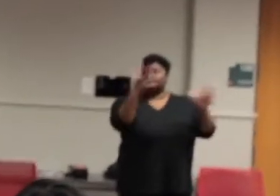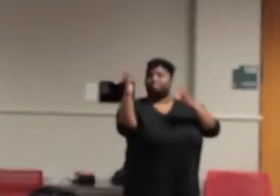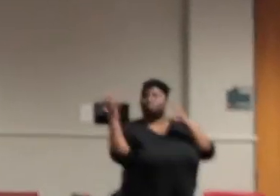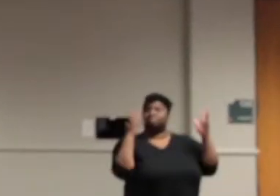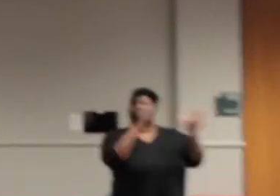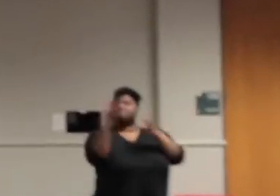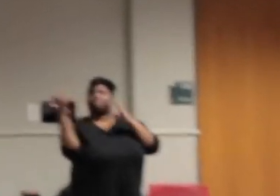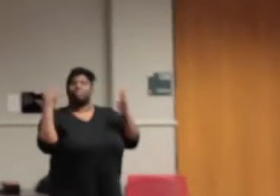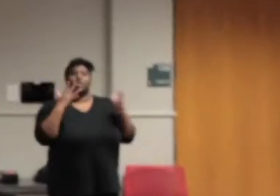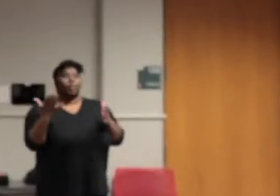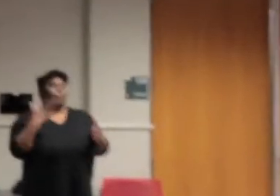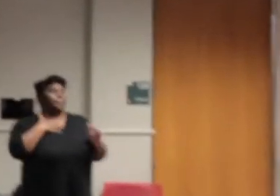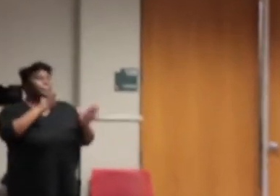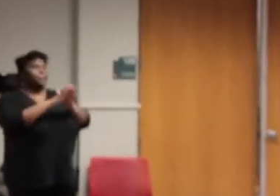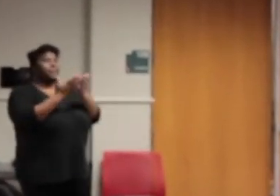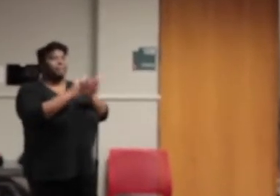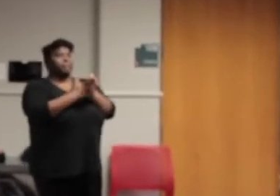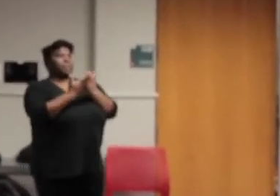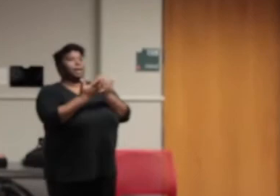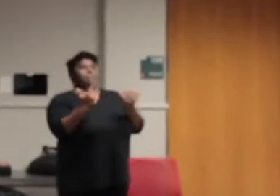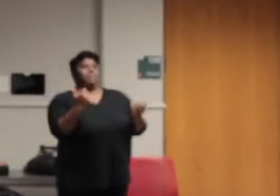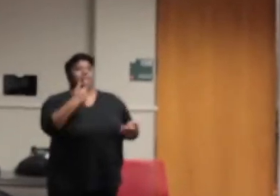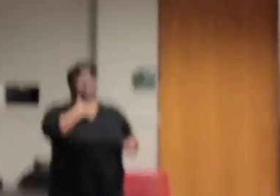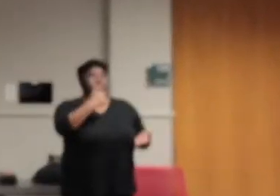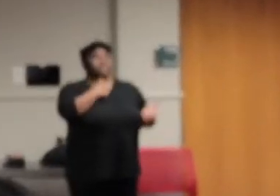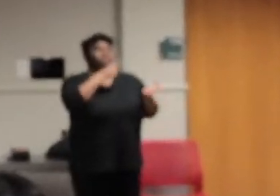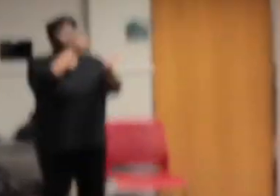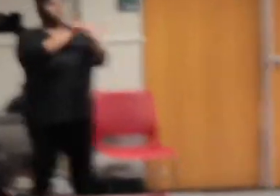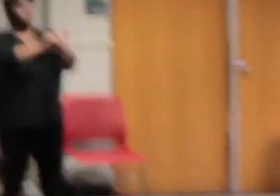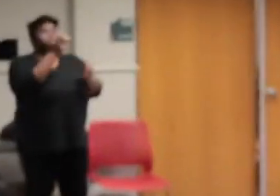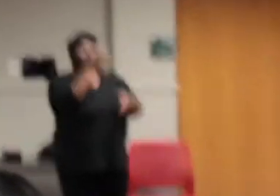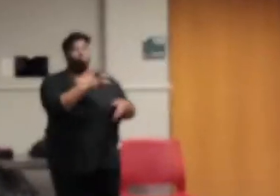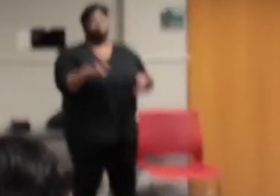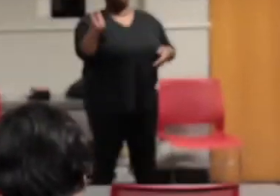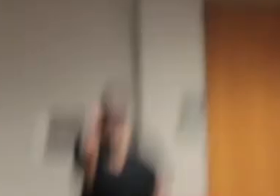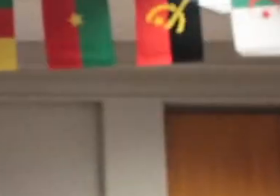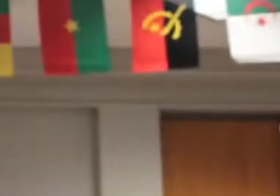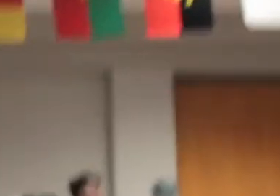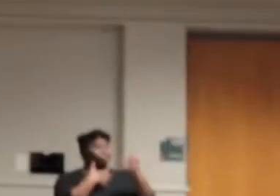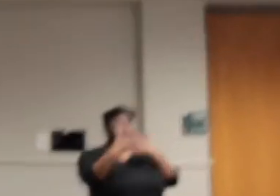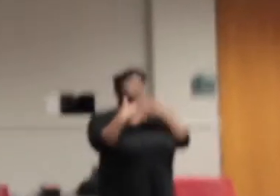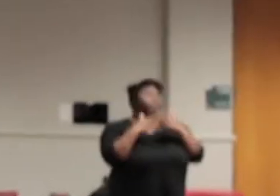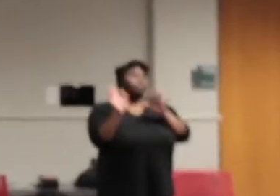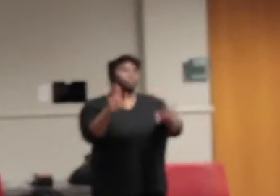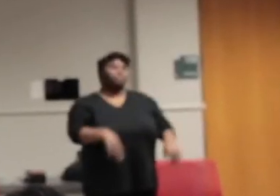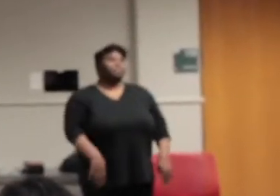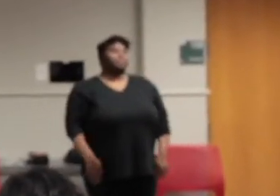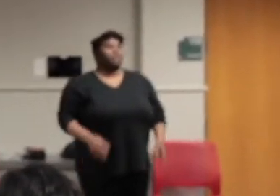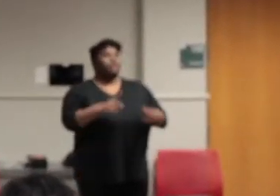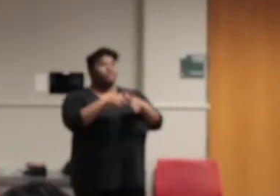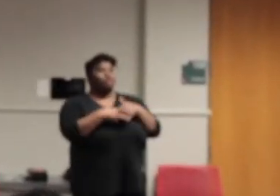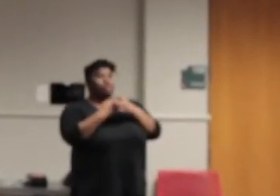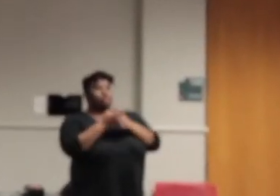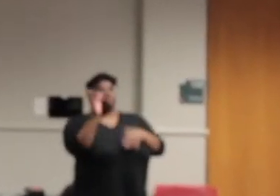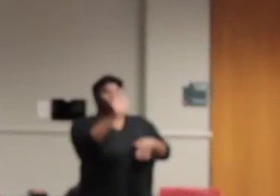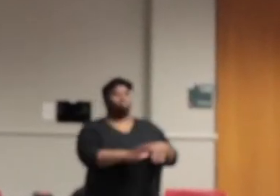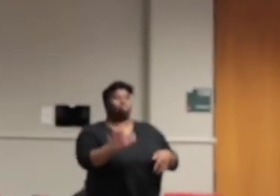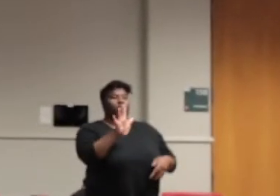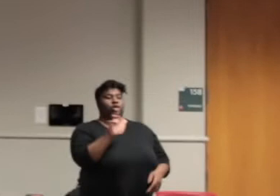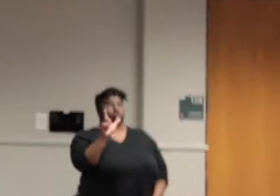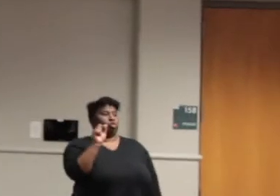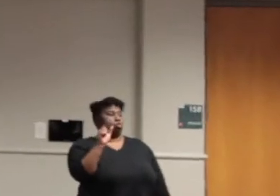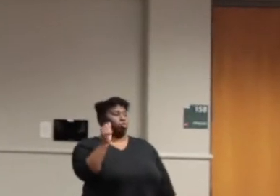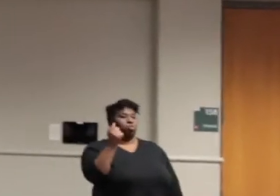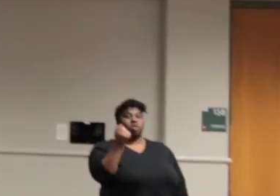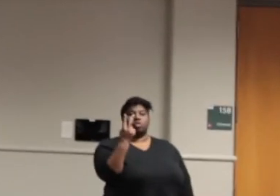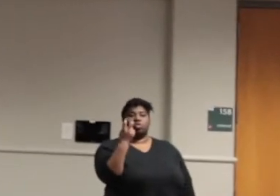So, my book, my whole self-publishing journey, which, whatever, it started around in, uh, This was